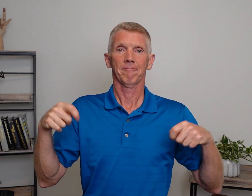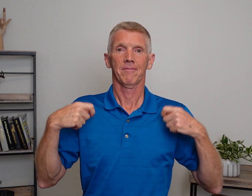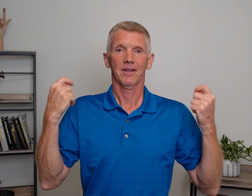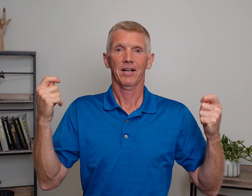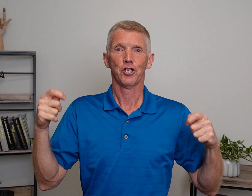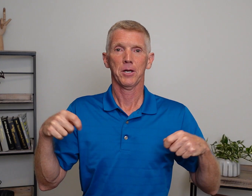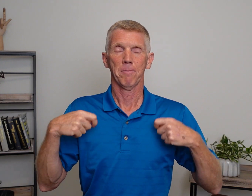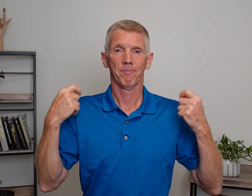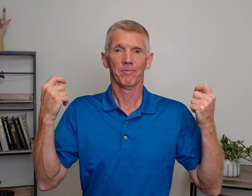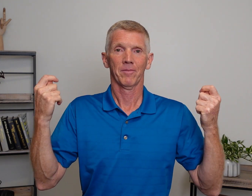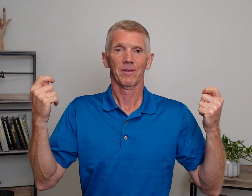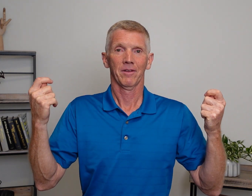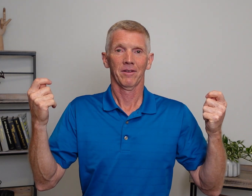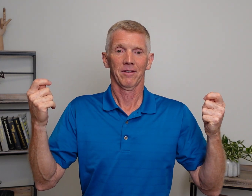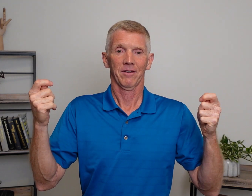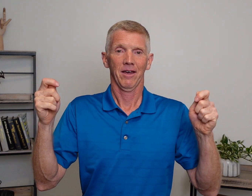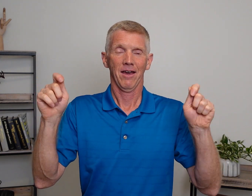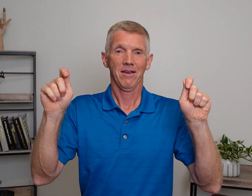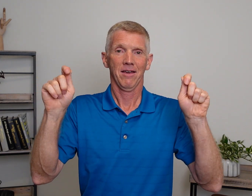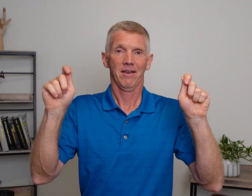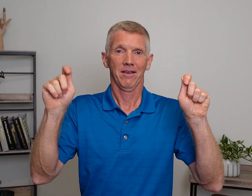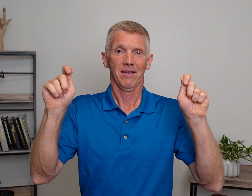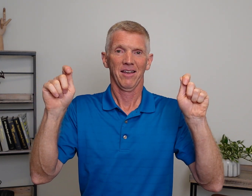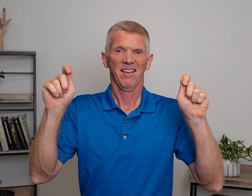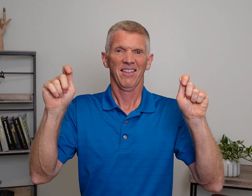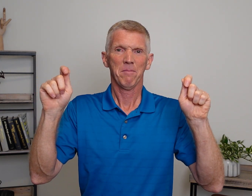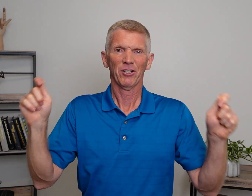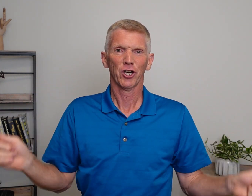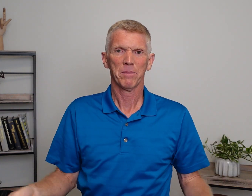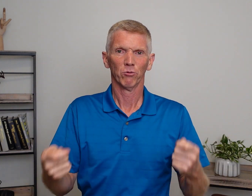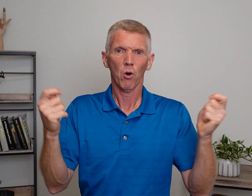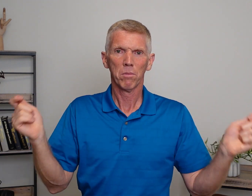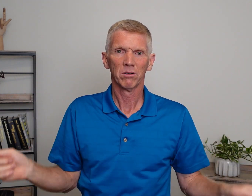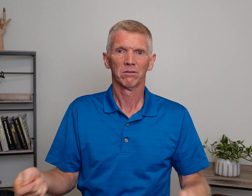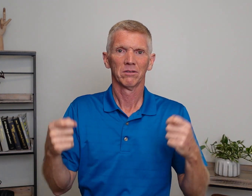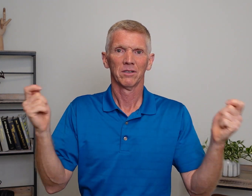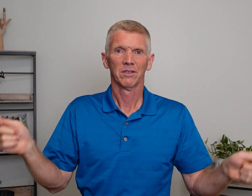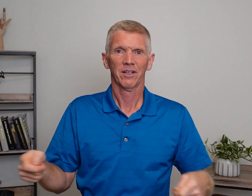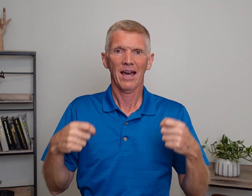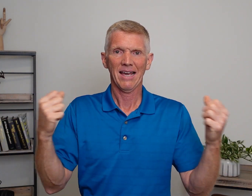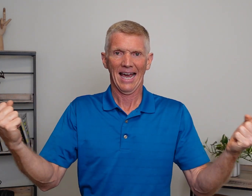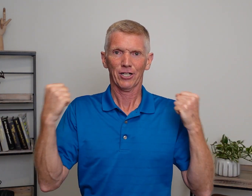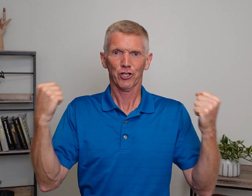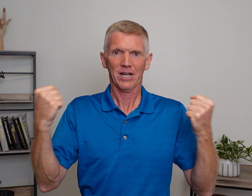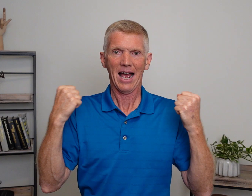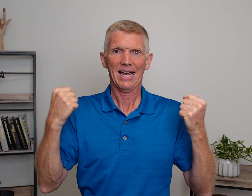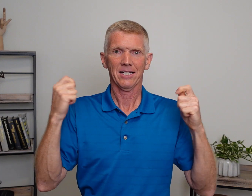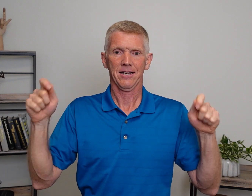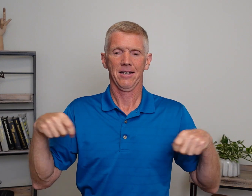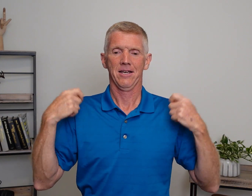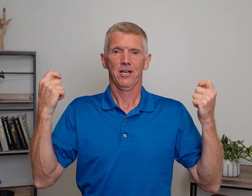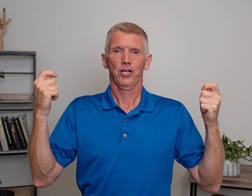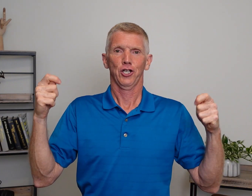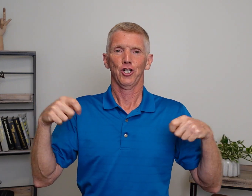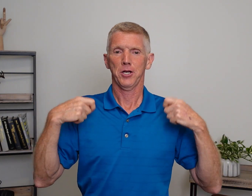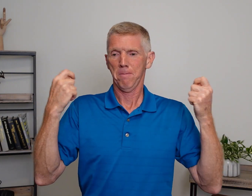A gym. Okay? Think about jumping rope. Okay? Exercise. Gym.